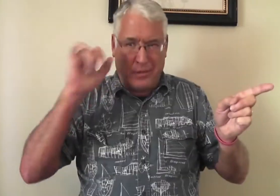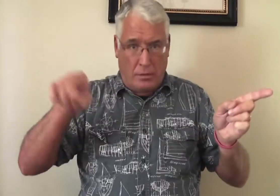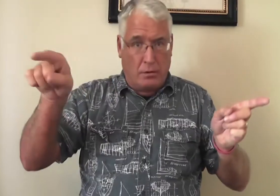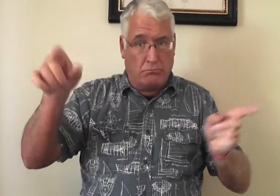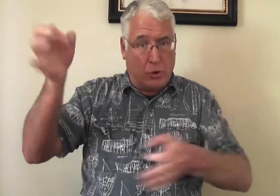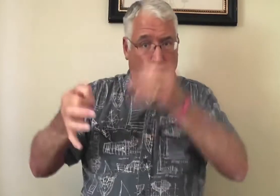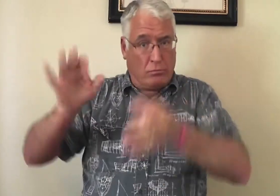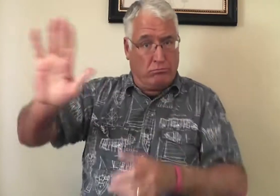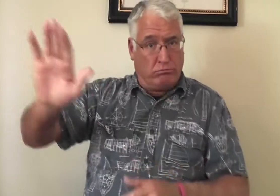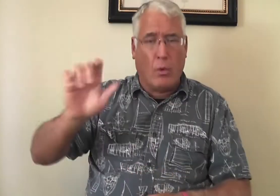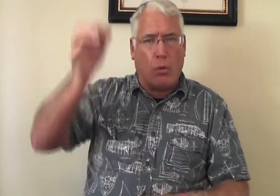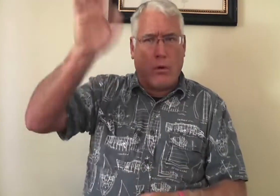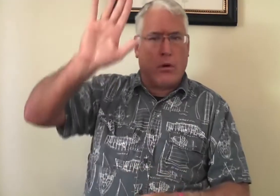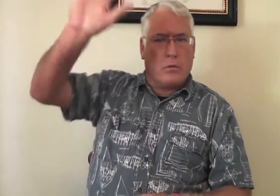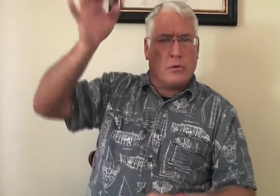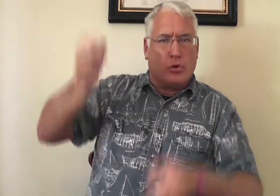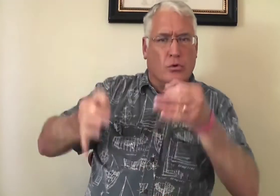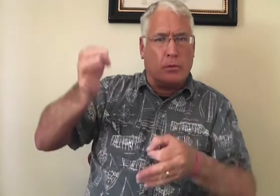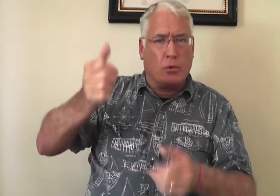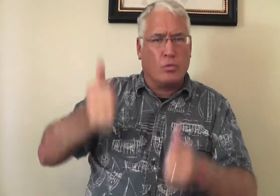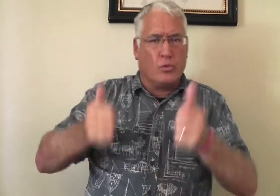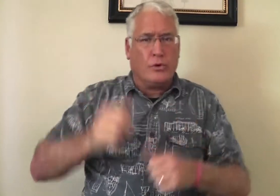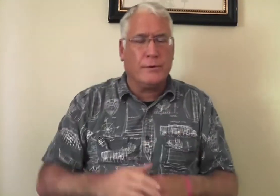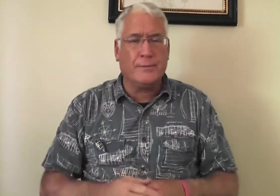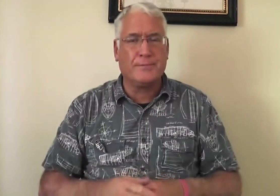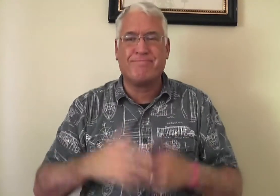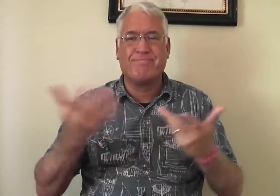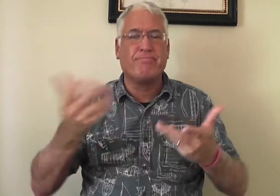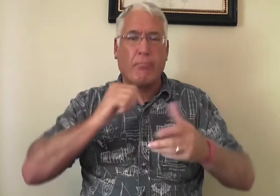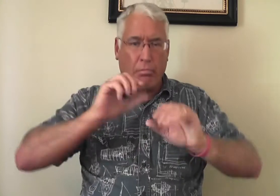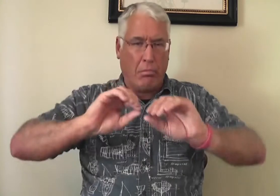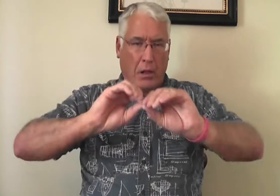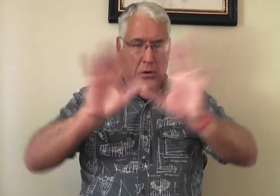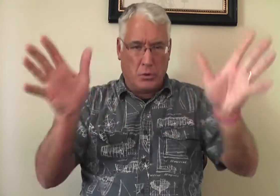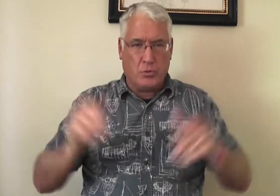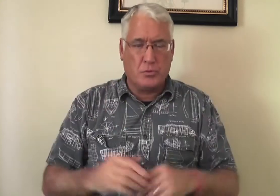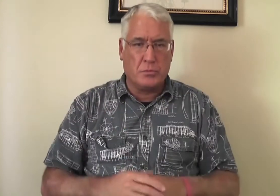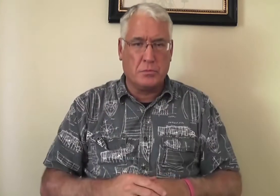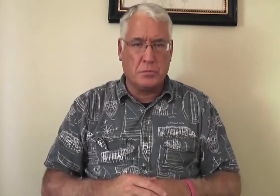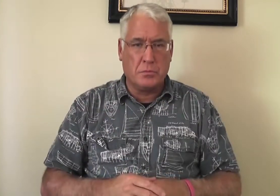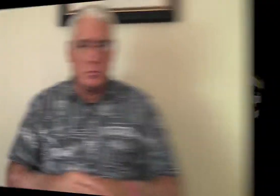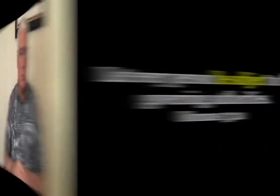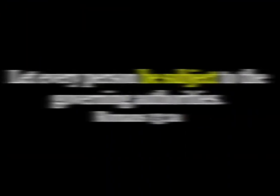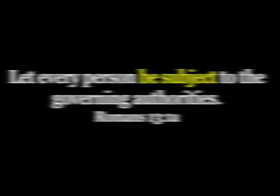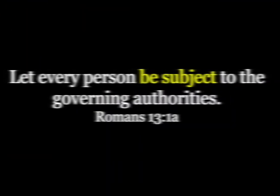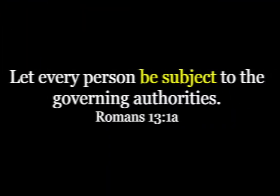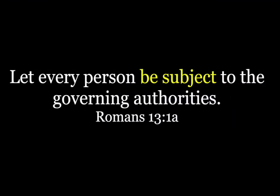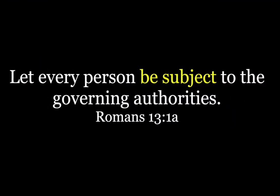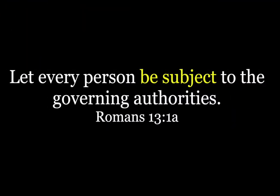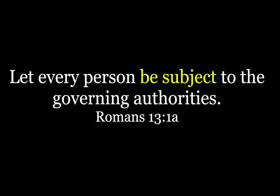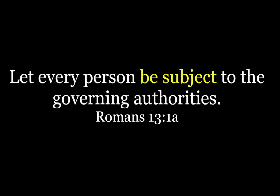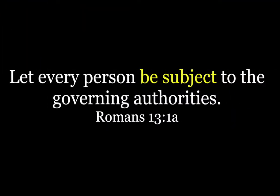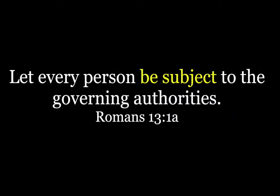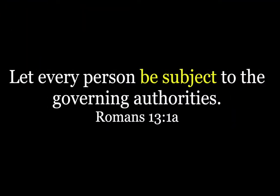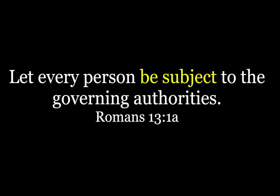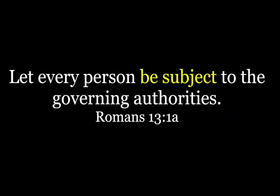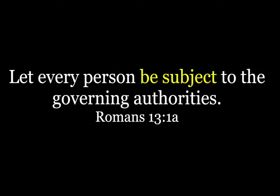So in the verse, is this judgment God's judgment or is it the people's? It's not clear. Let every